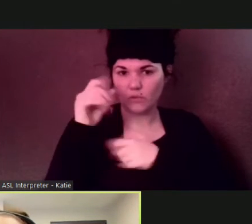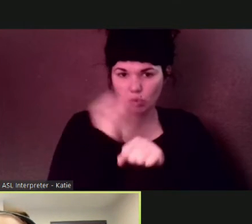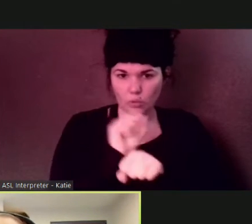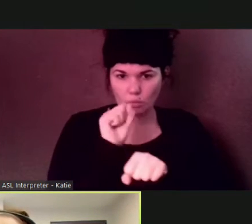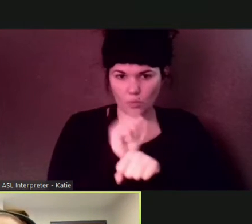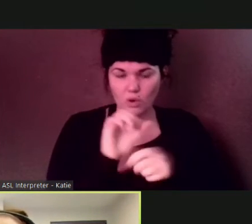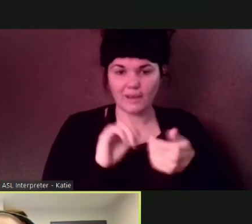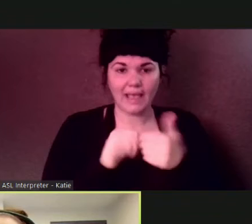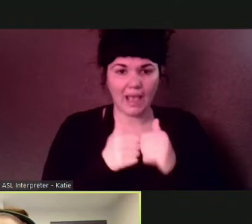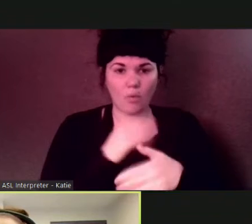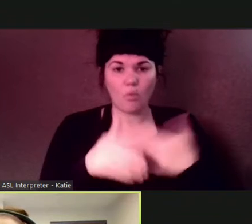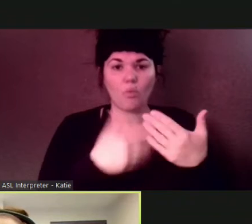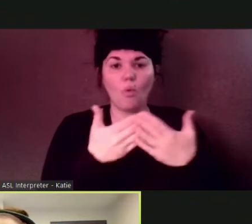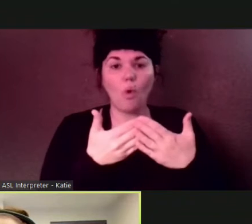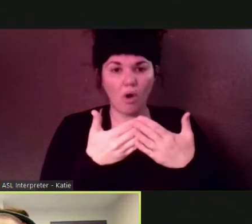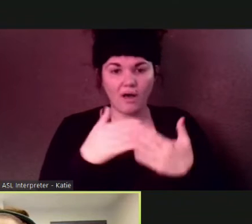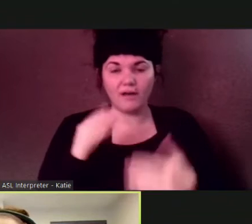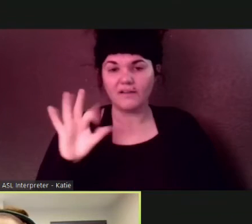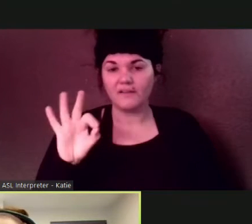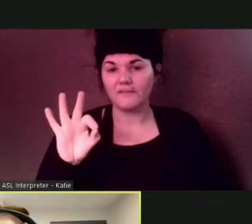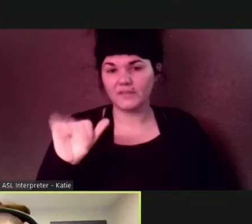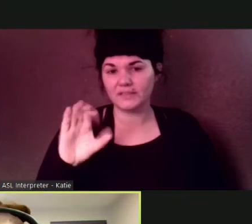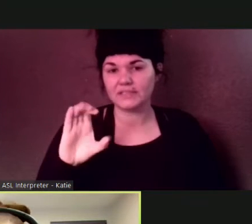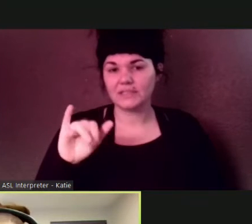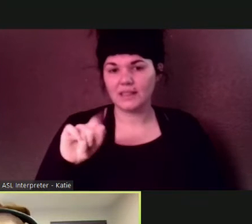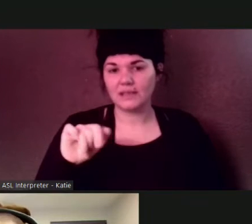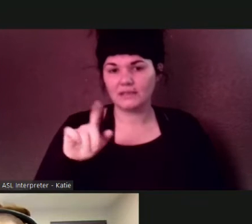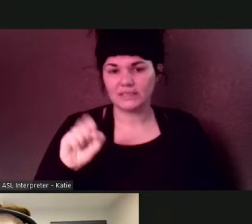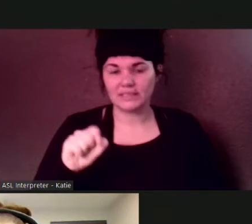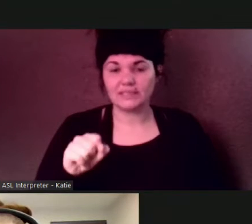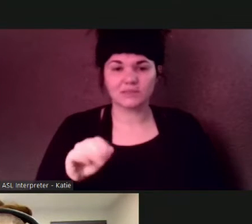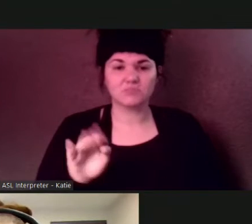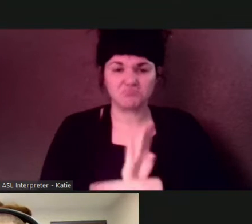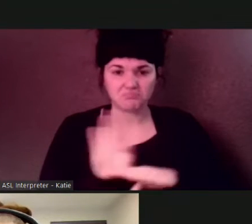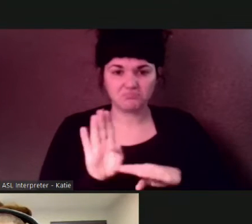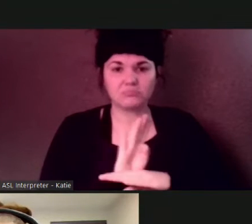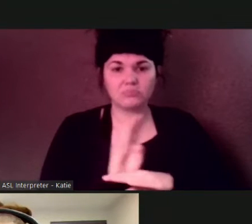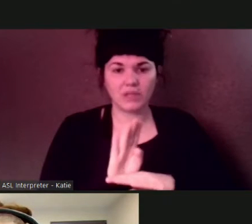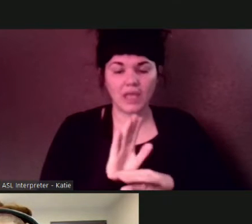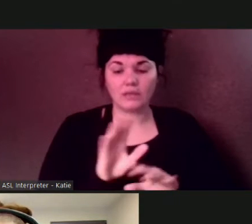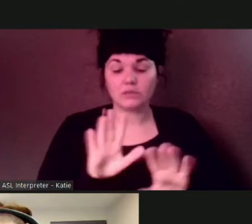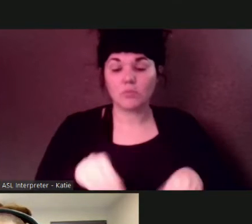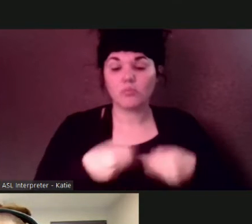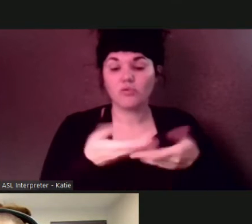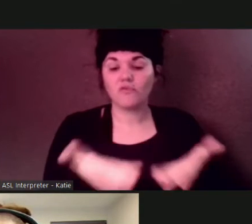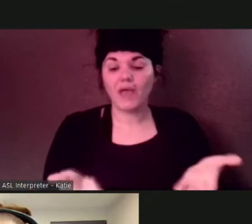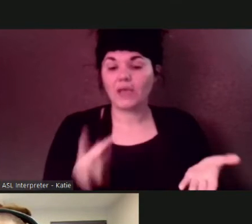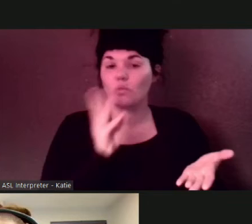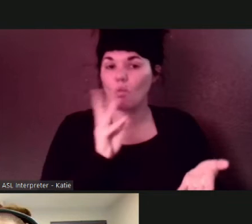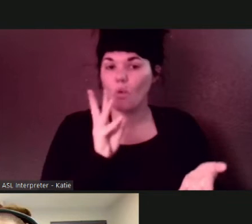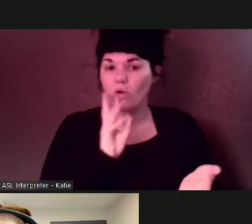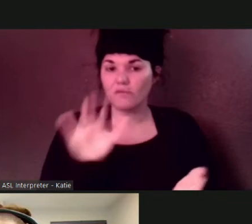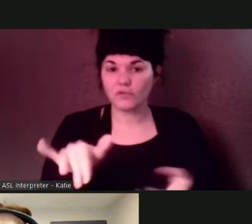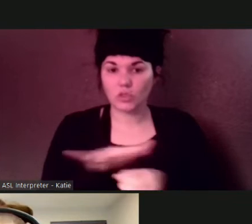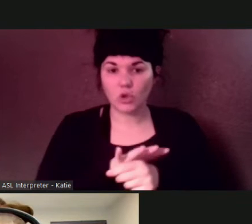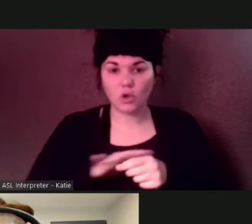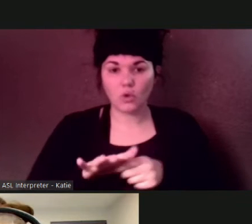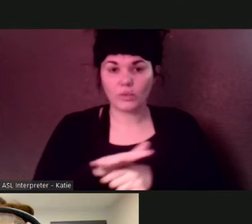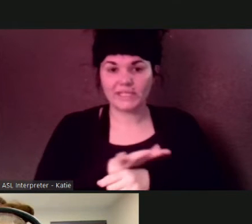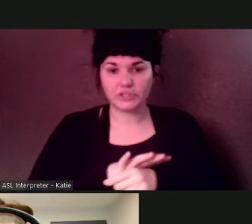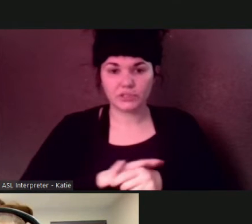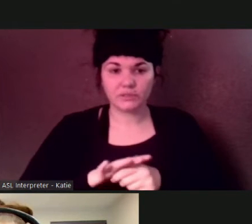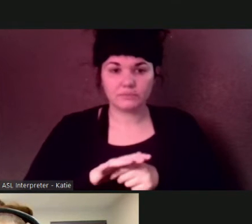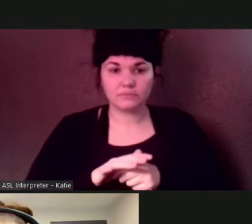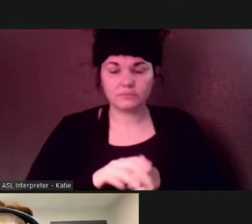essence provide service um to the region so you know we had this rain event um and certainly as you